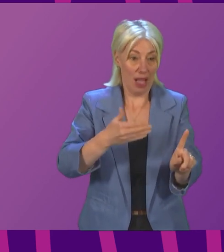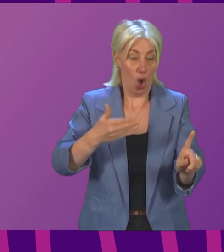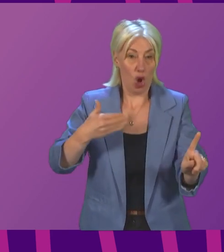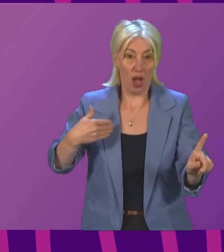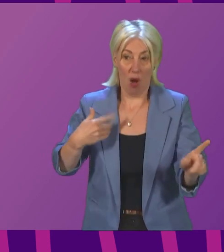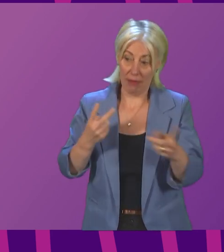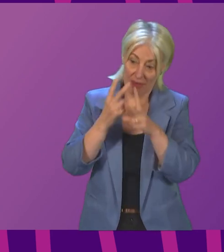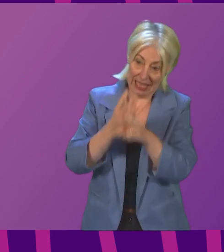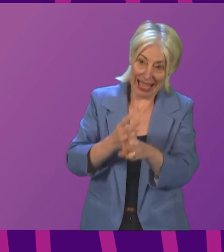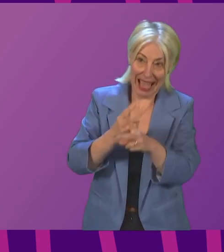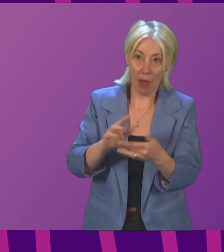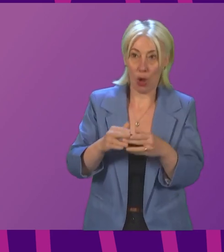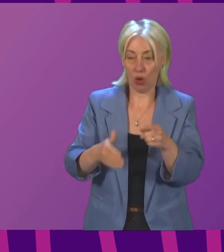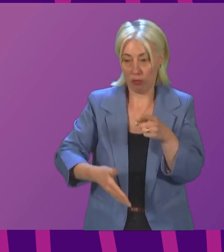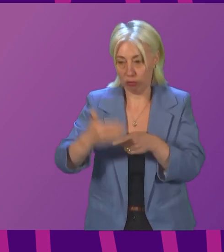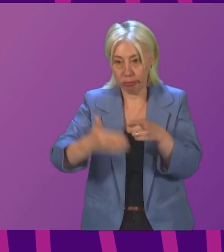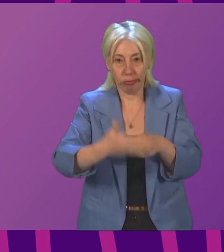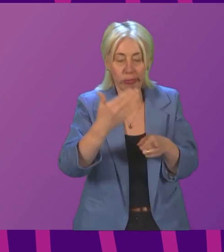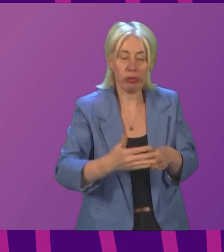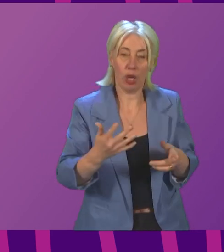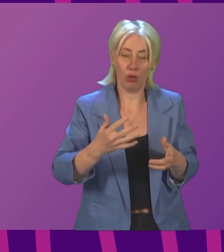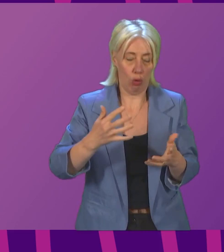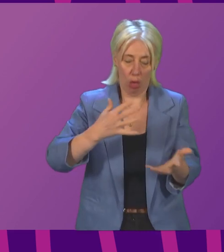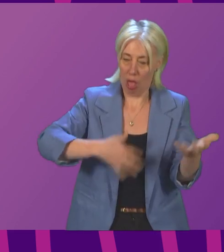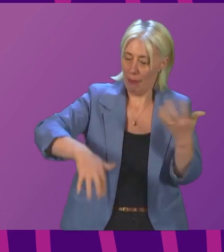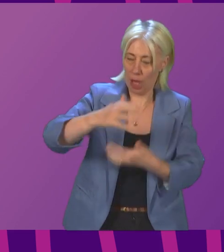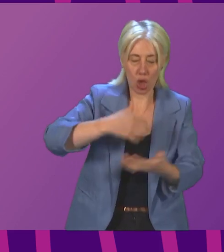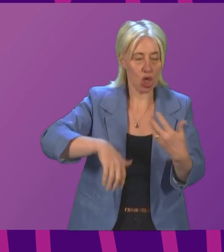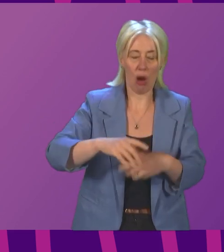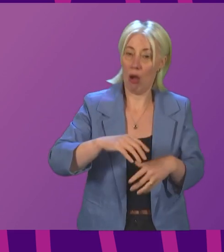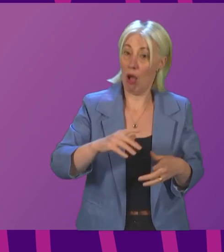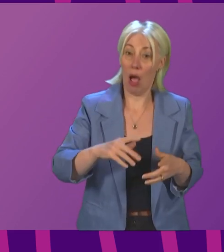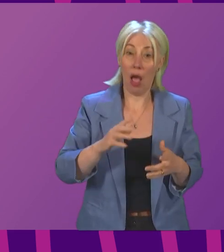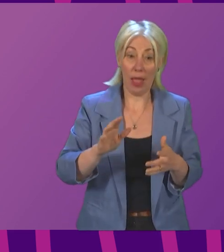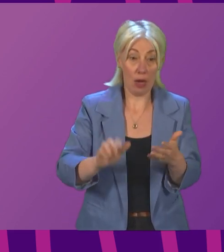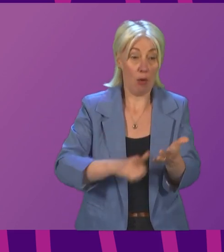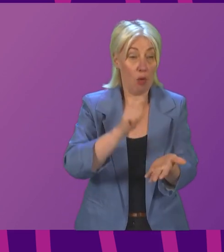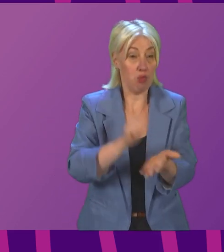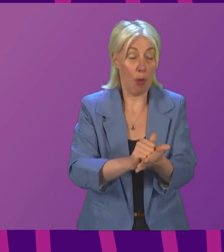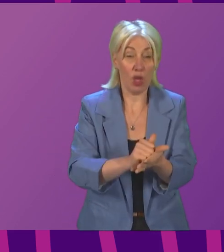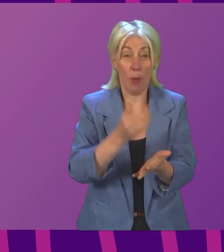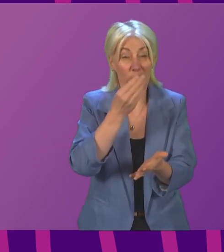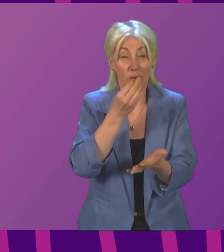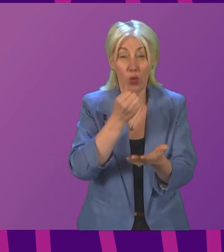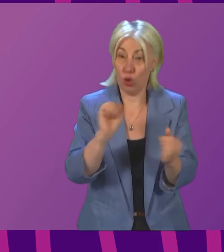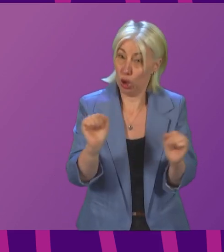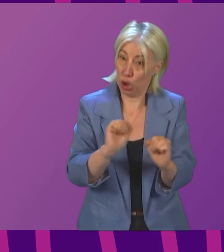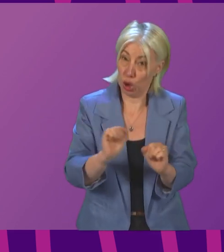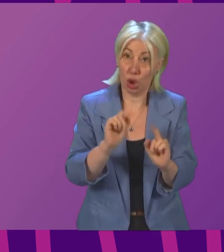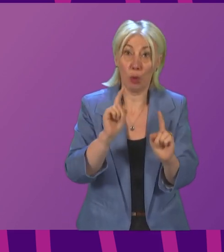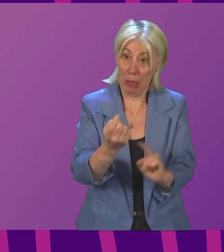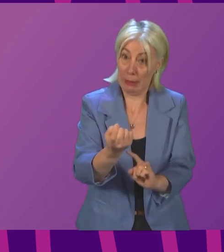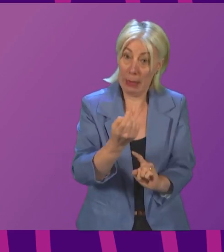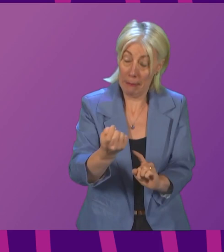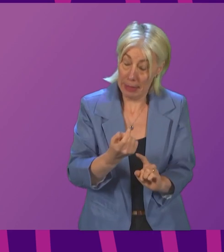caused by earlier restrictions. So the combination of events, and that is before we are properly into a possible flu season, means that